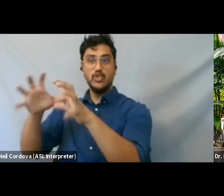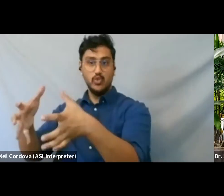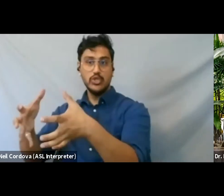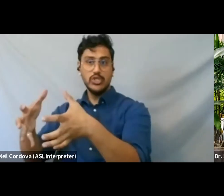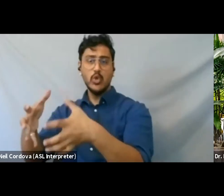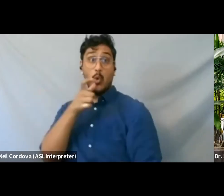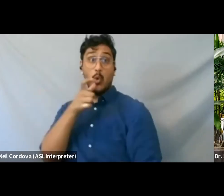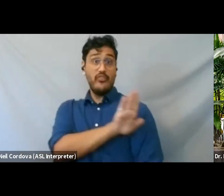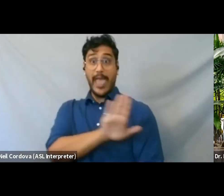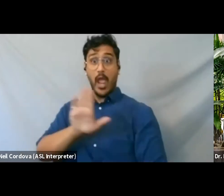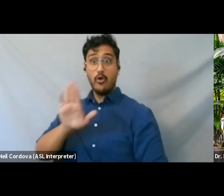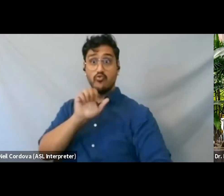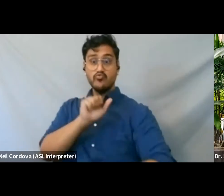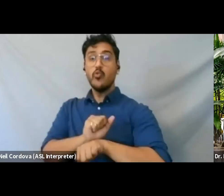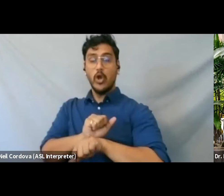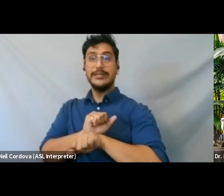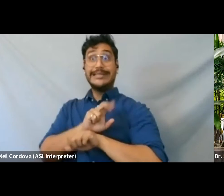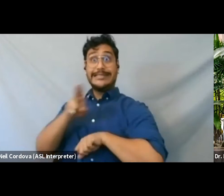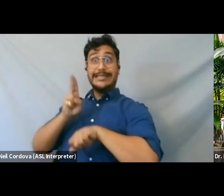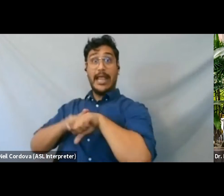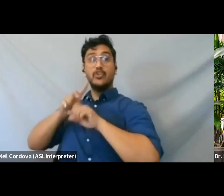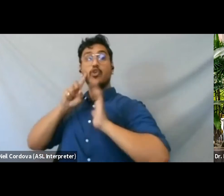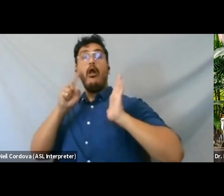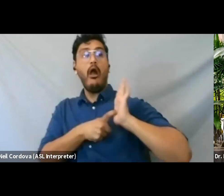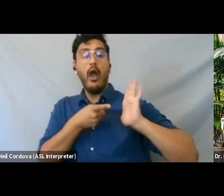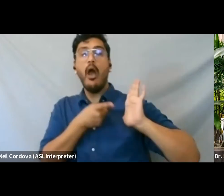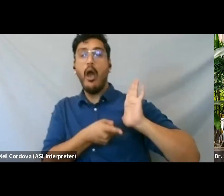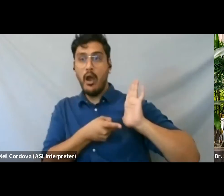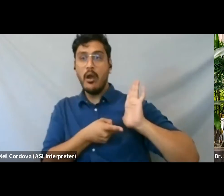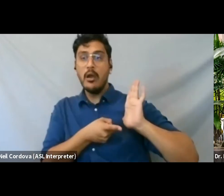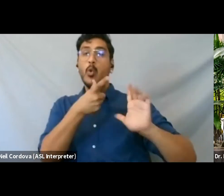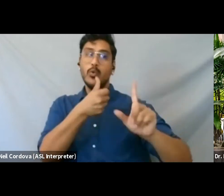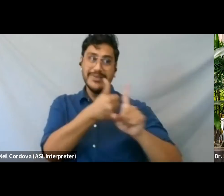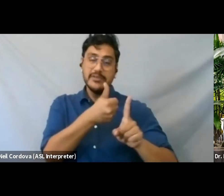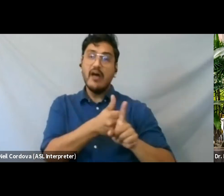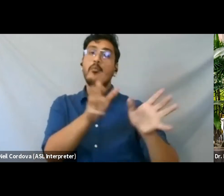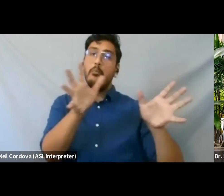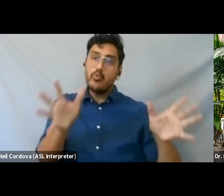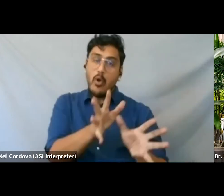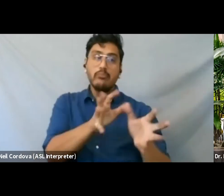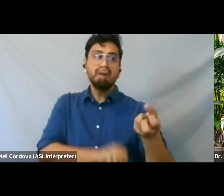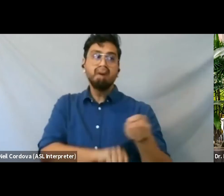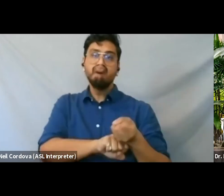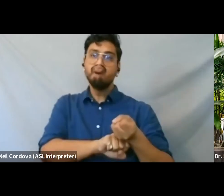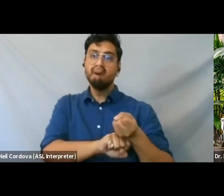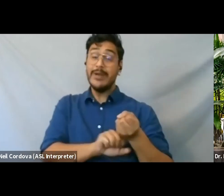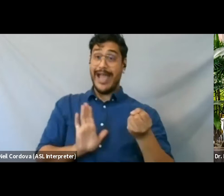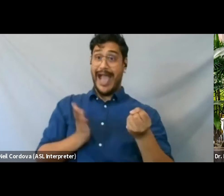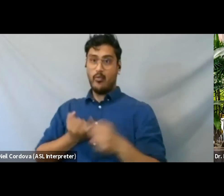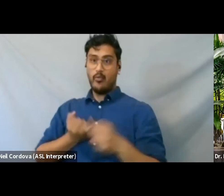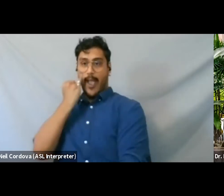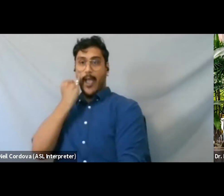as exemplifying and promoting the ideals to which the National Guild and its members are dedicated